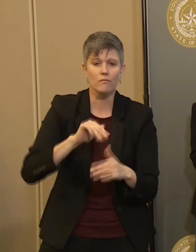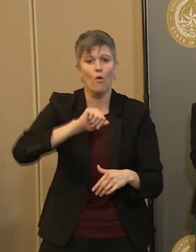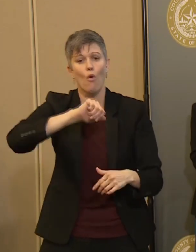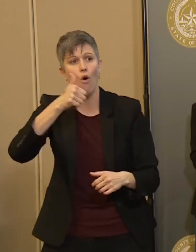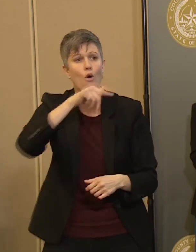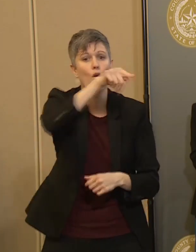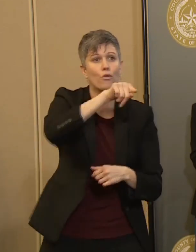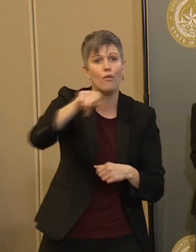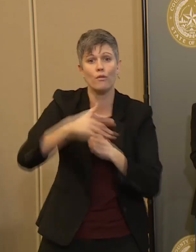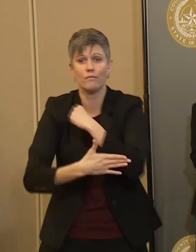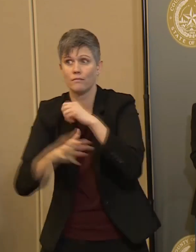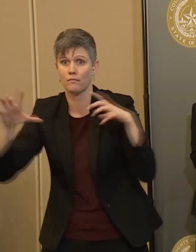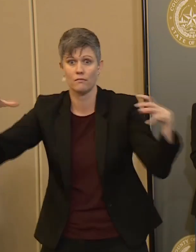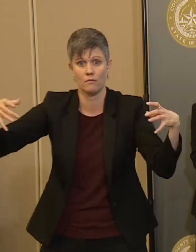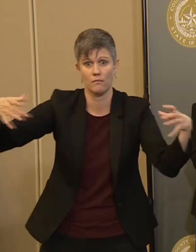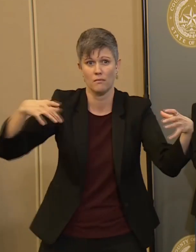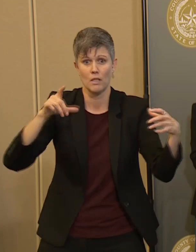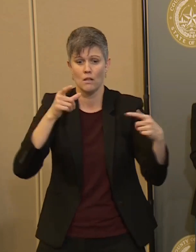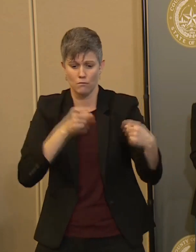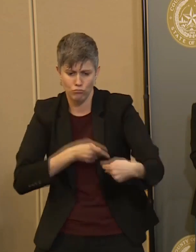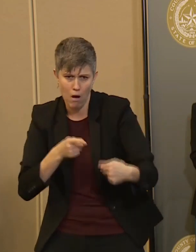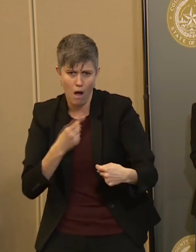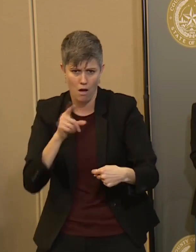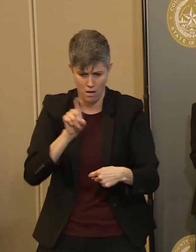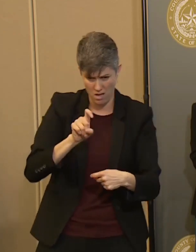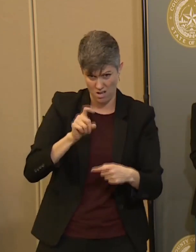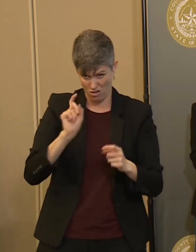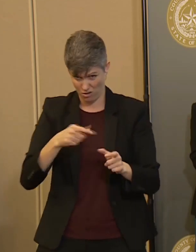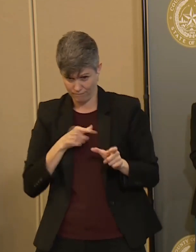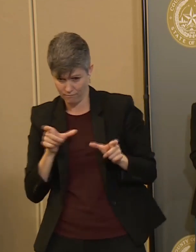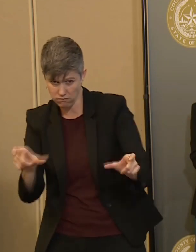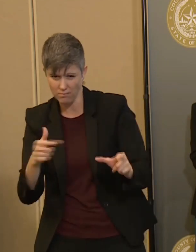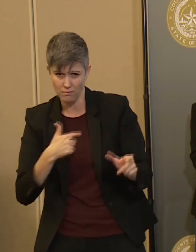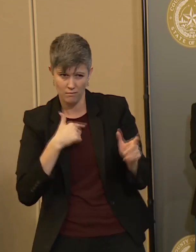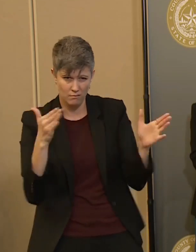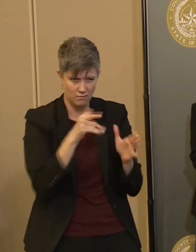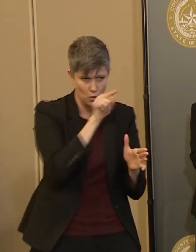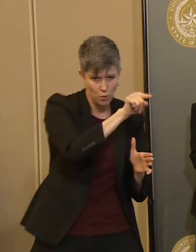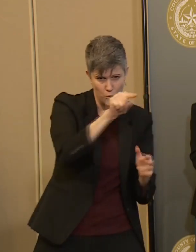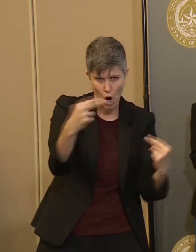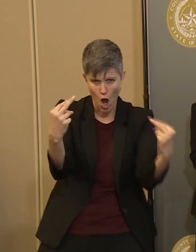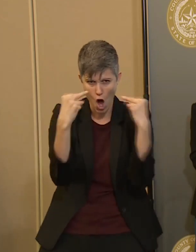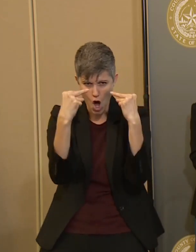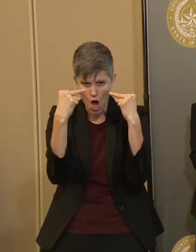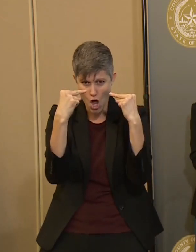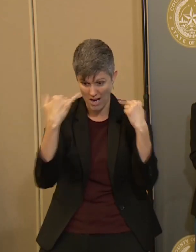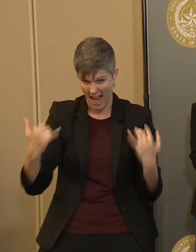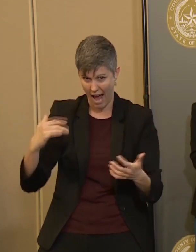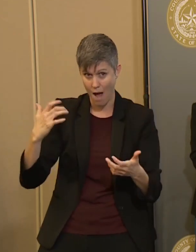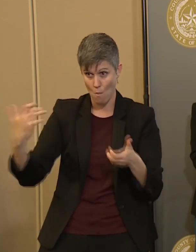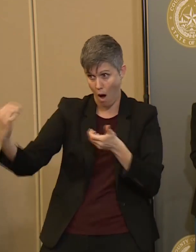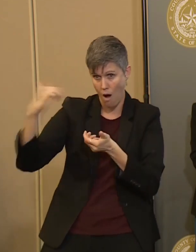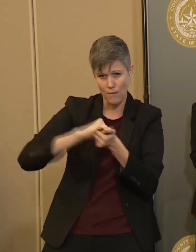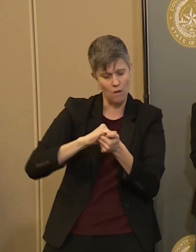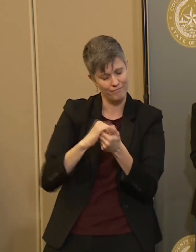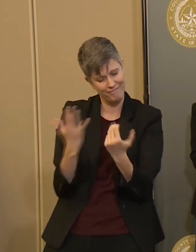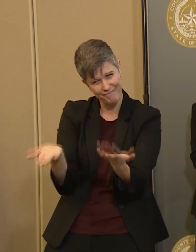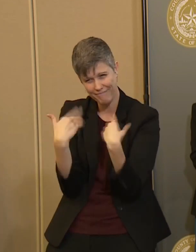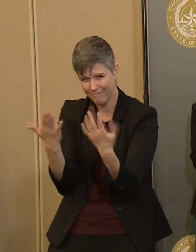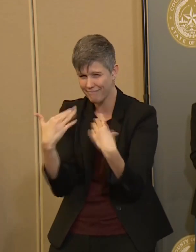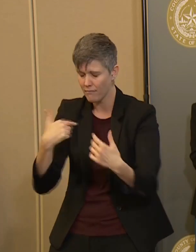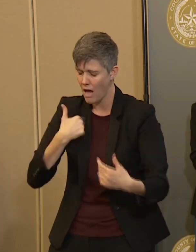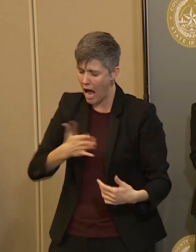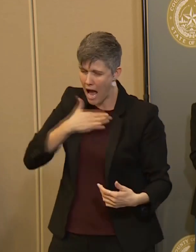with potential orders. Those will be made available on our website, and if you choose to join or partner in with us, we will stand